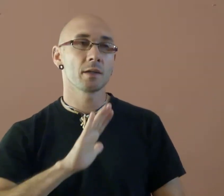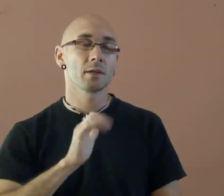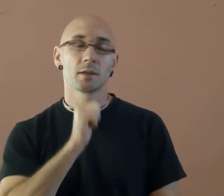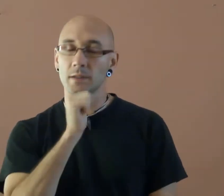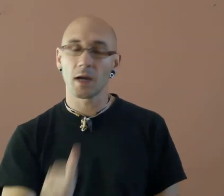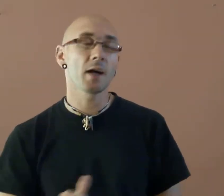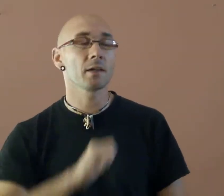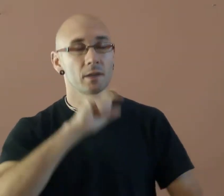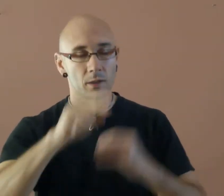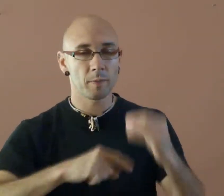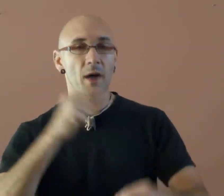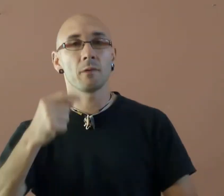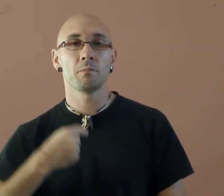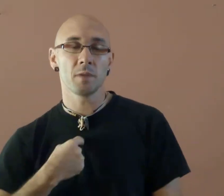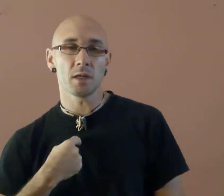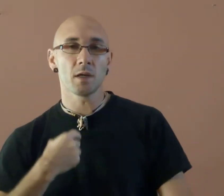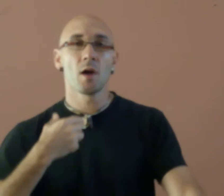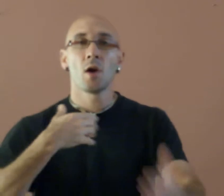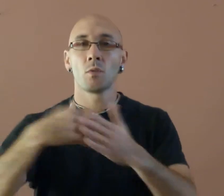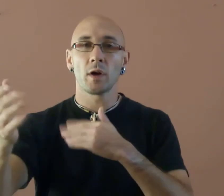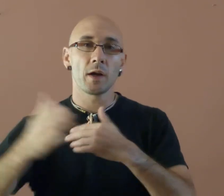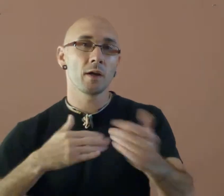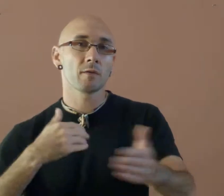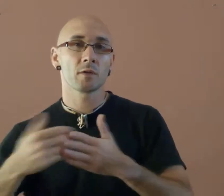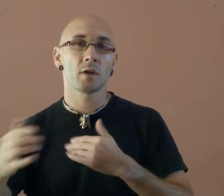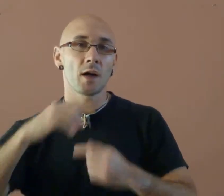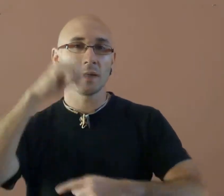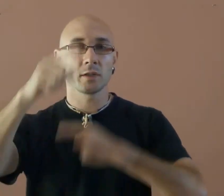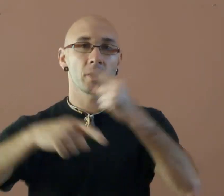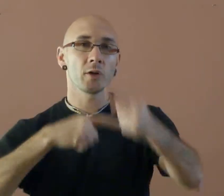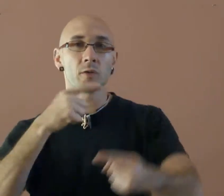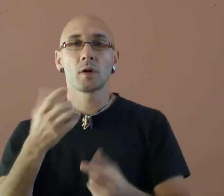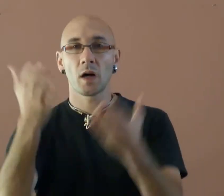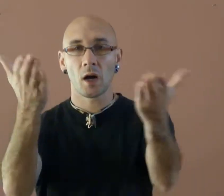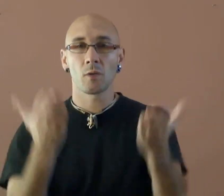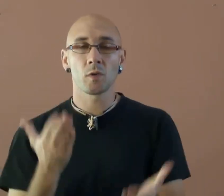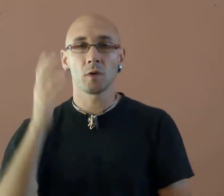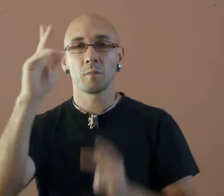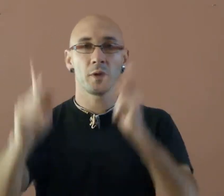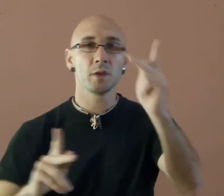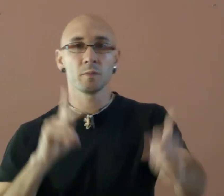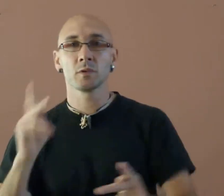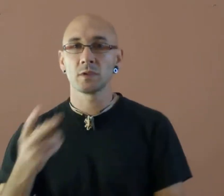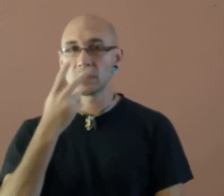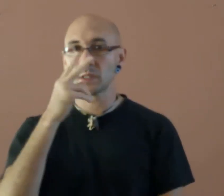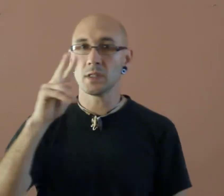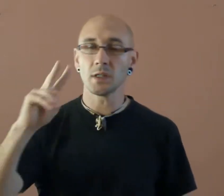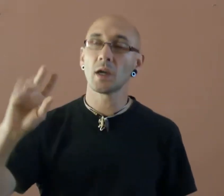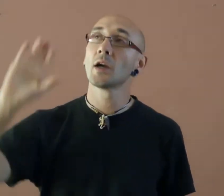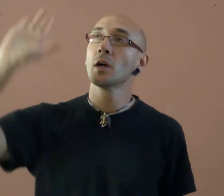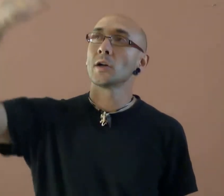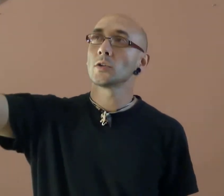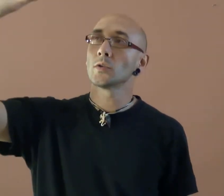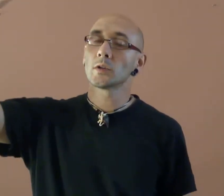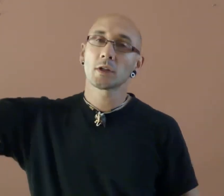about me. Wherever I go, I want people to see your